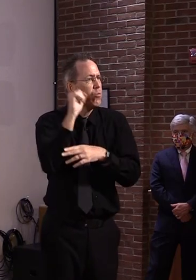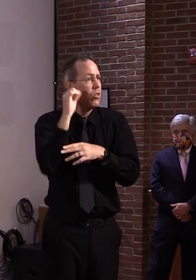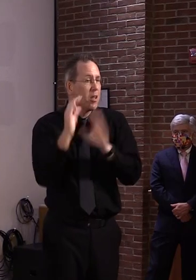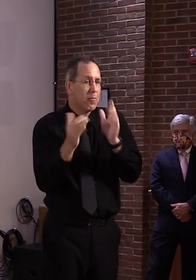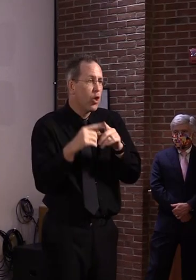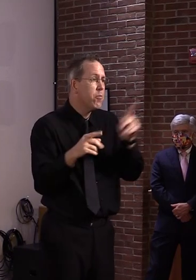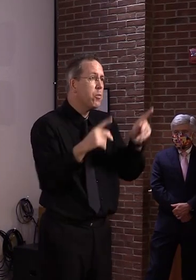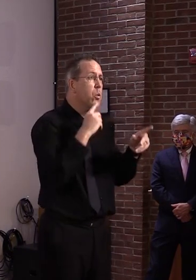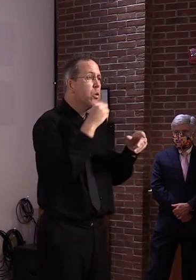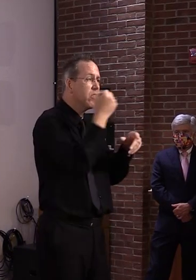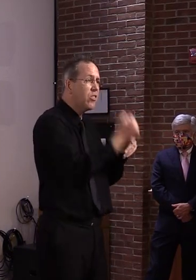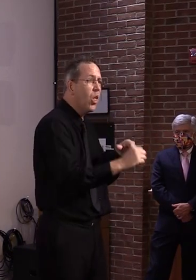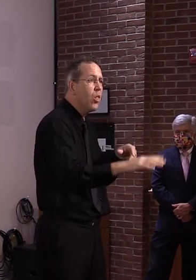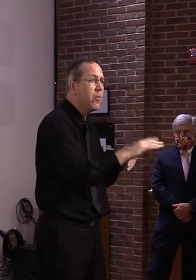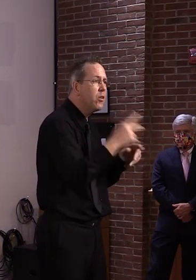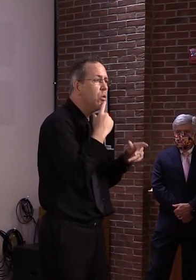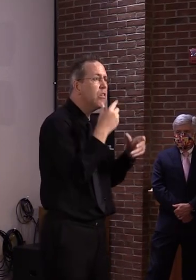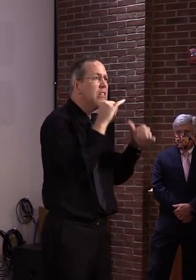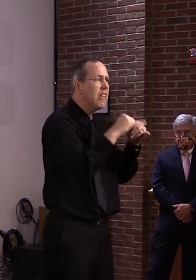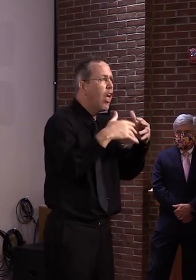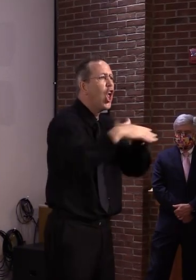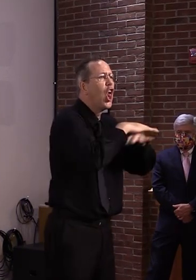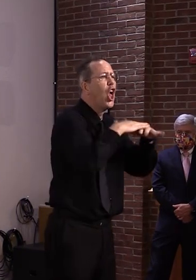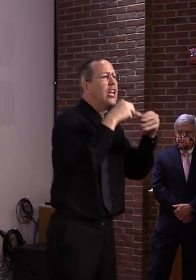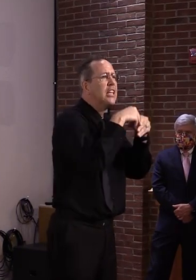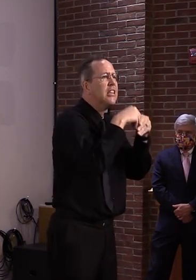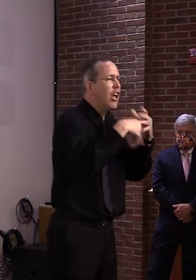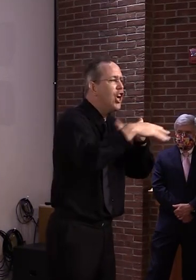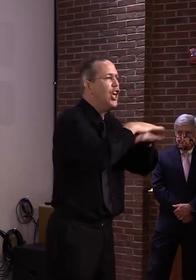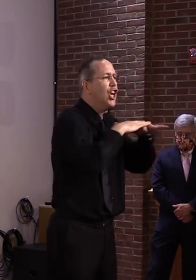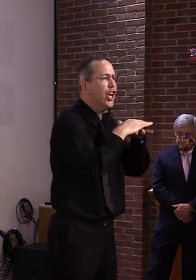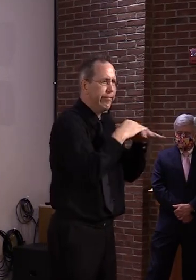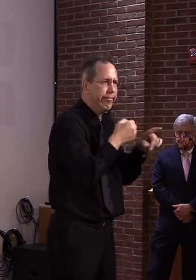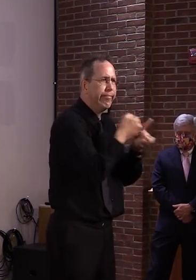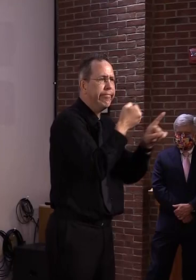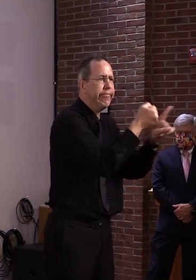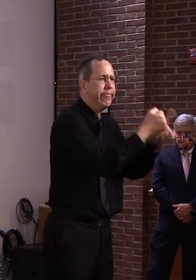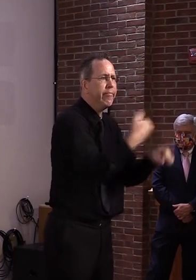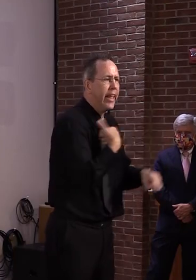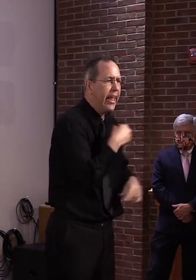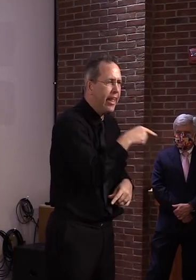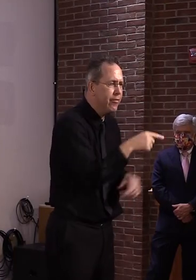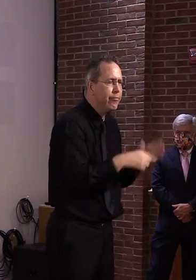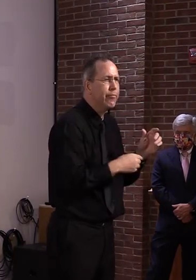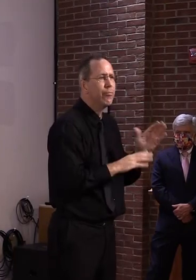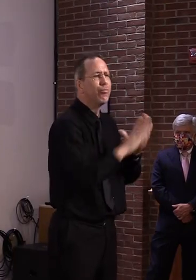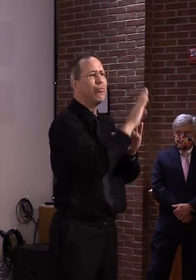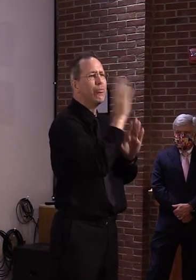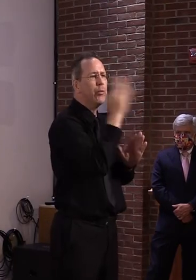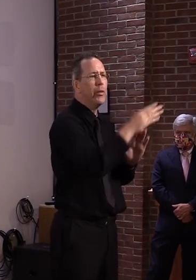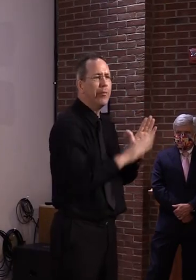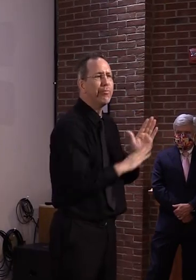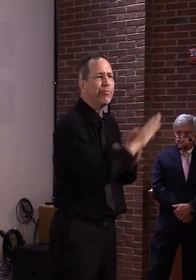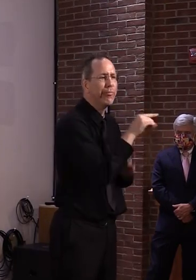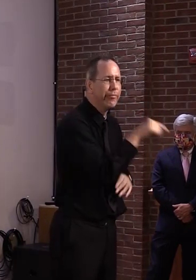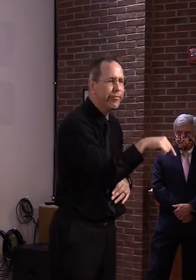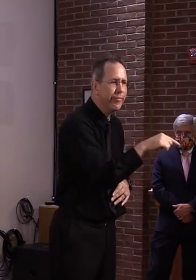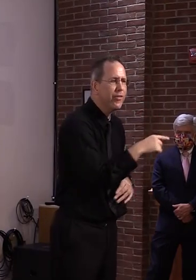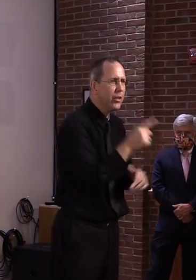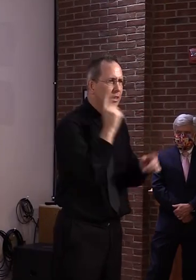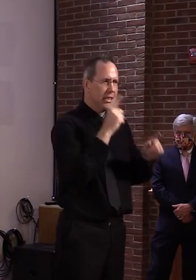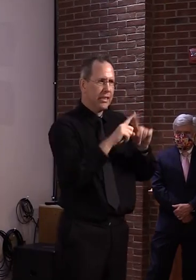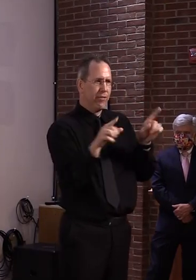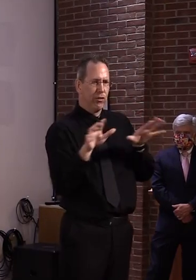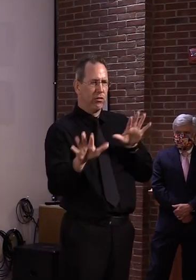look at that very, very carefully. And if I could pick up on the Secretary's earlier comments about the campaign and the